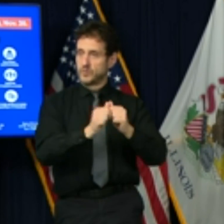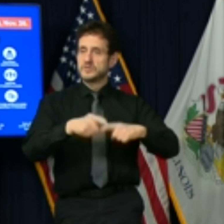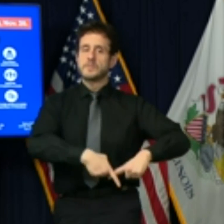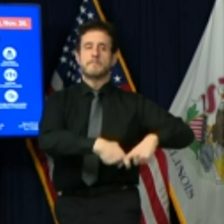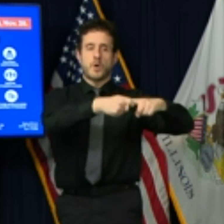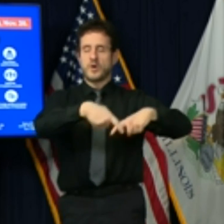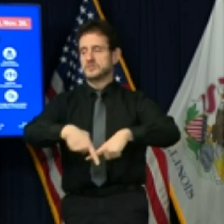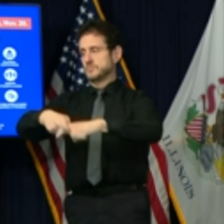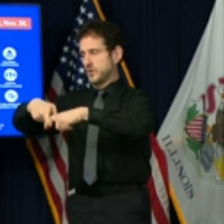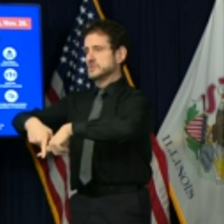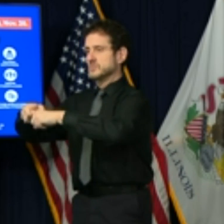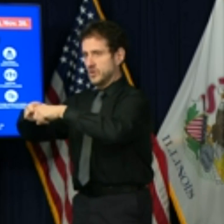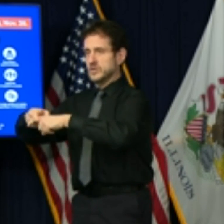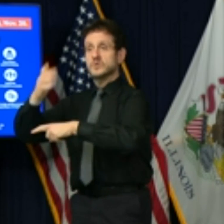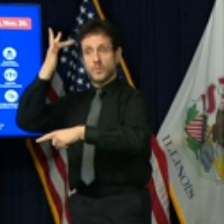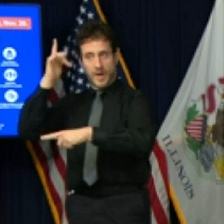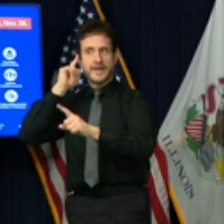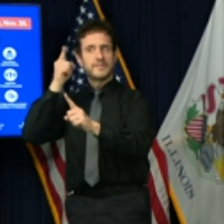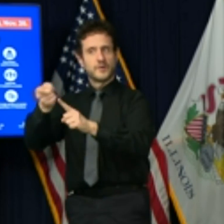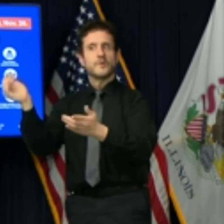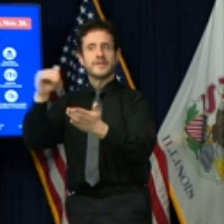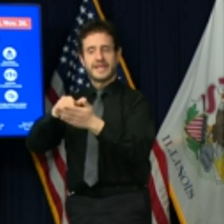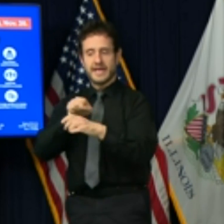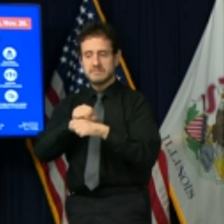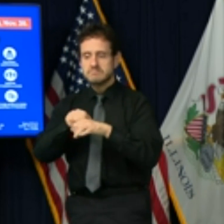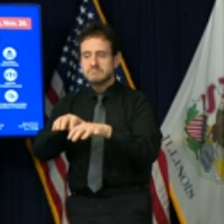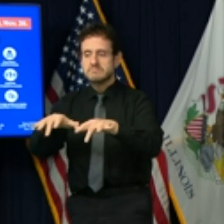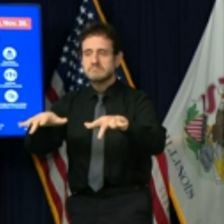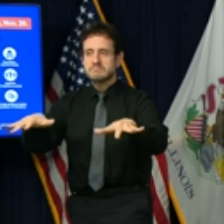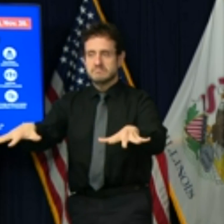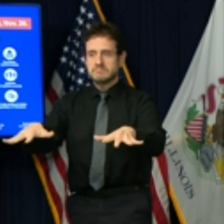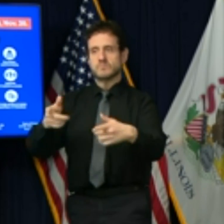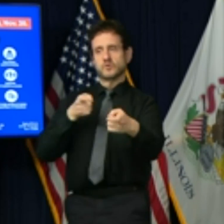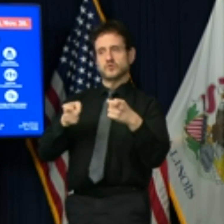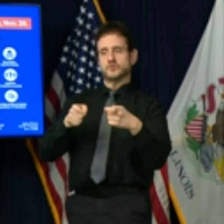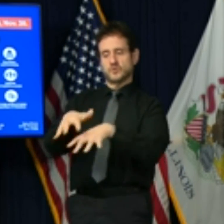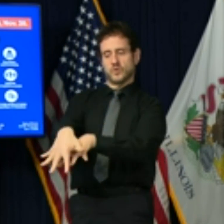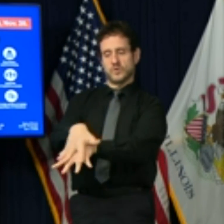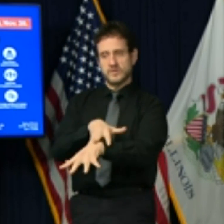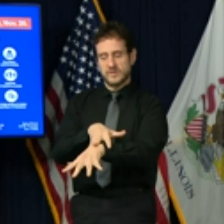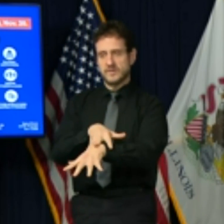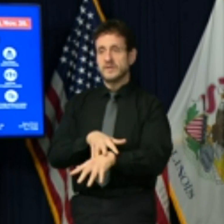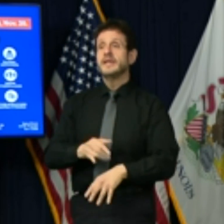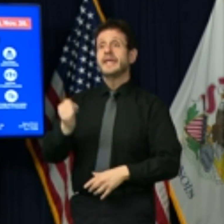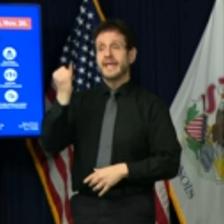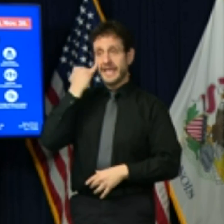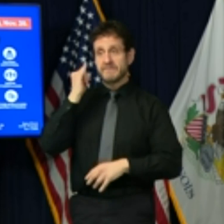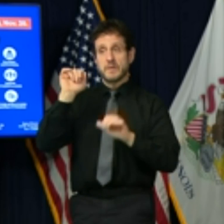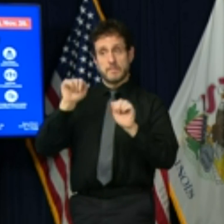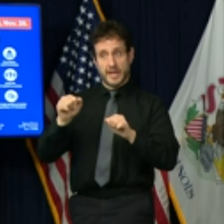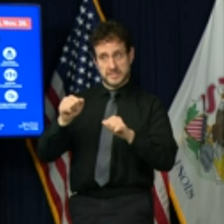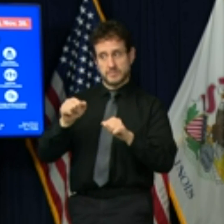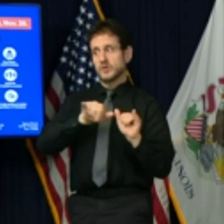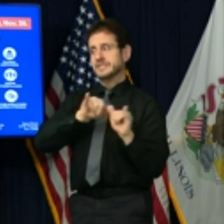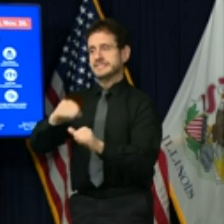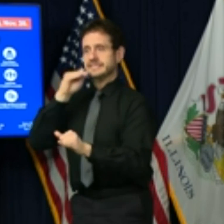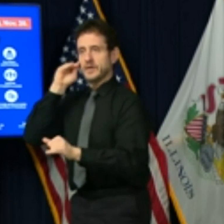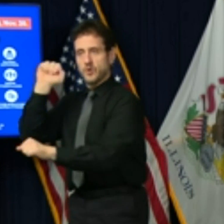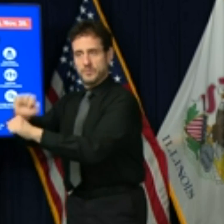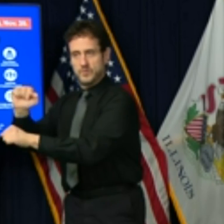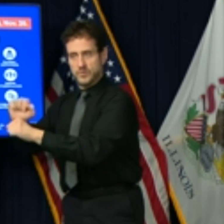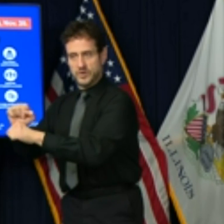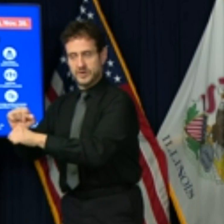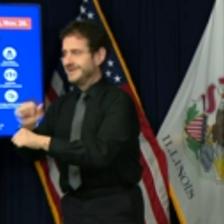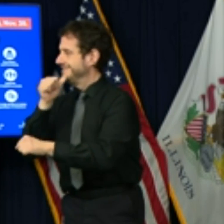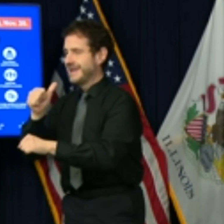our spread under control. All workplaces that have remote capabilities should have their